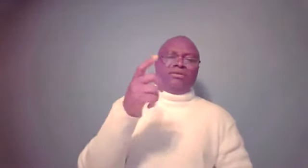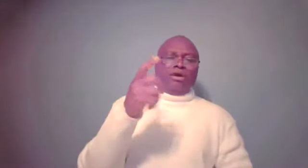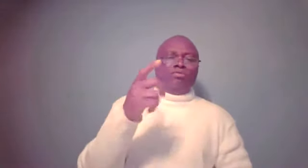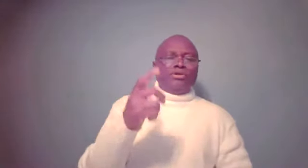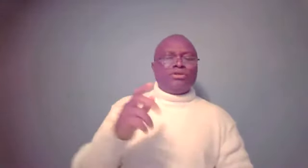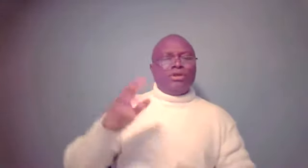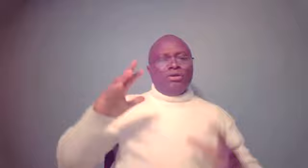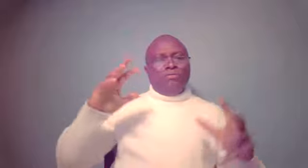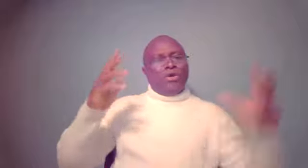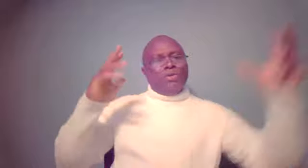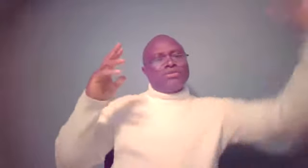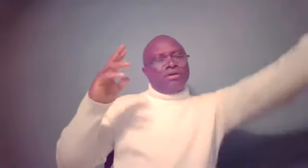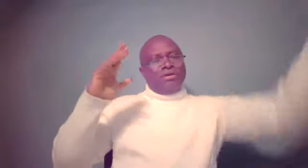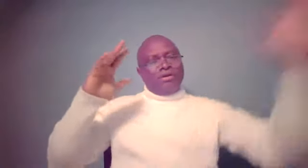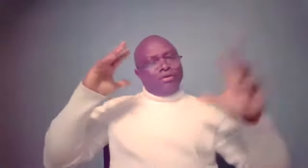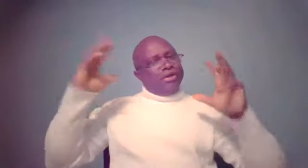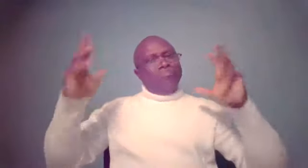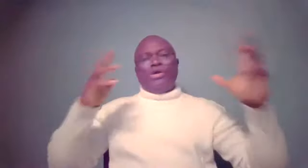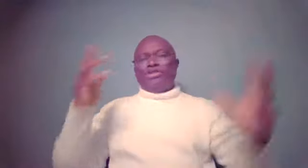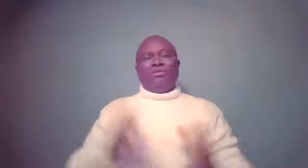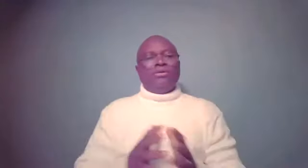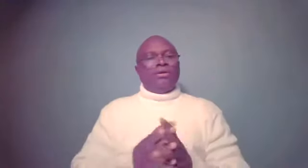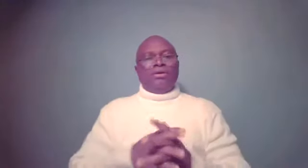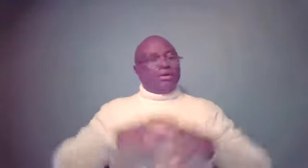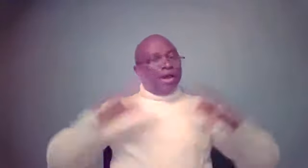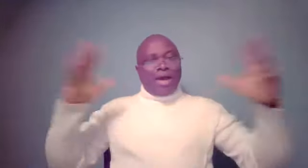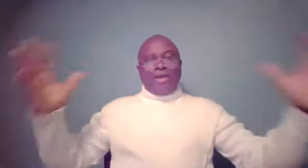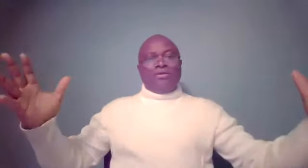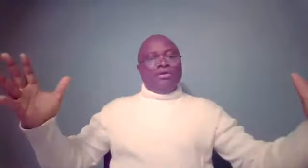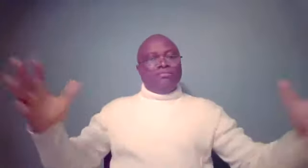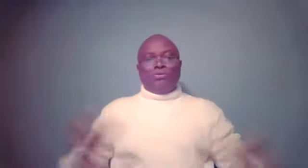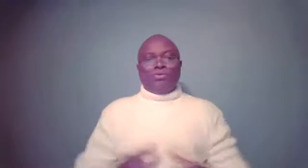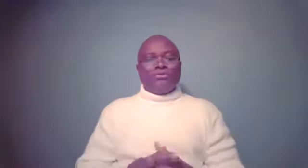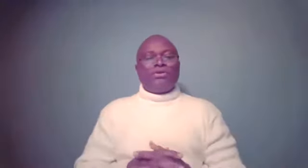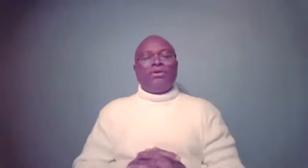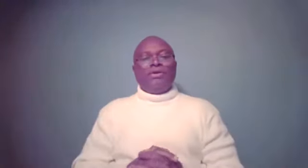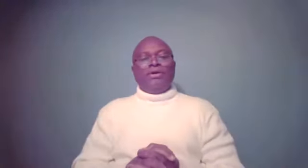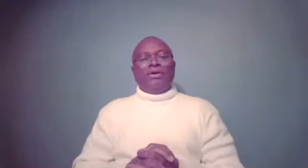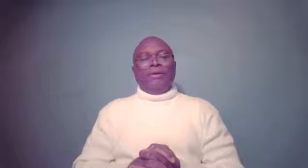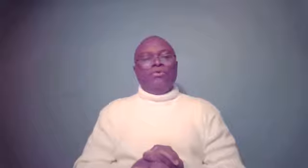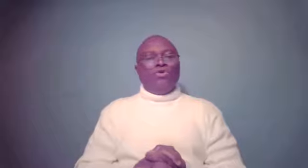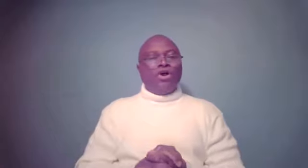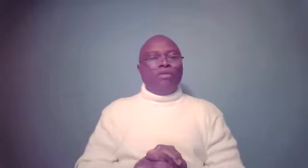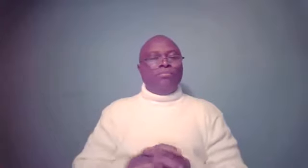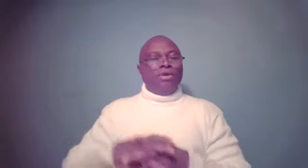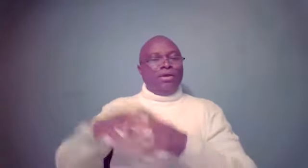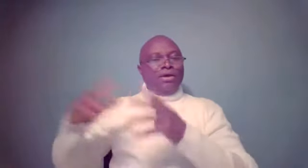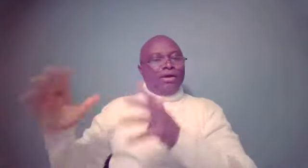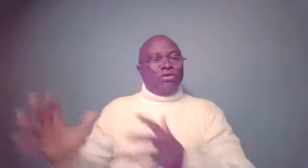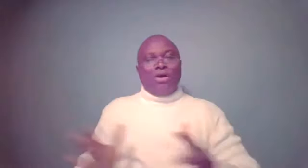helpers, we always, uh, emerging, uh, kind individuals, uh, who come along